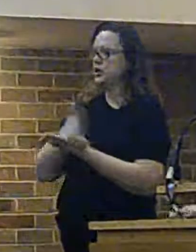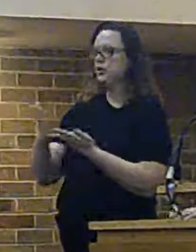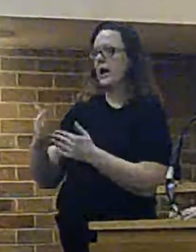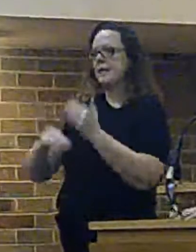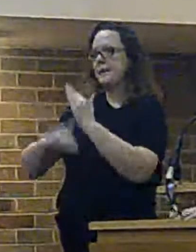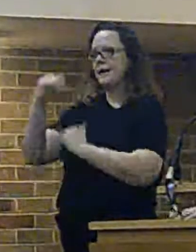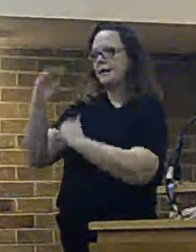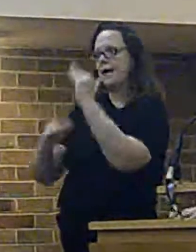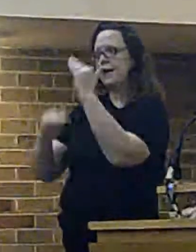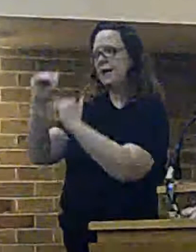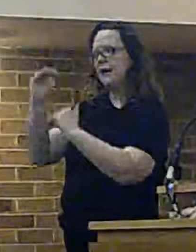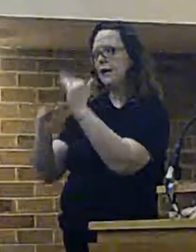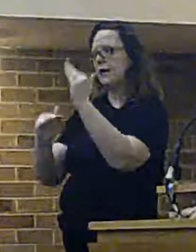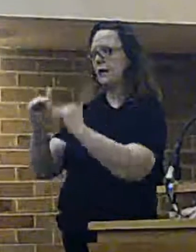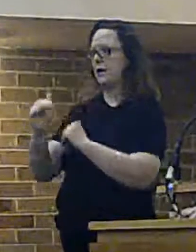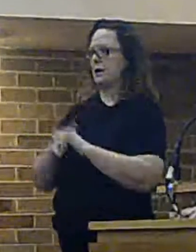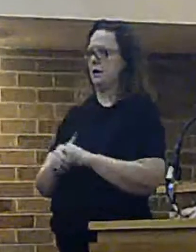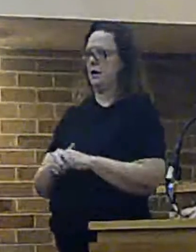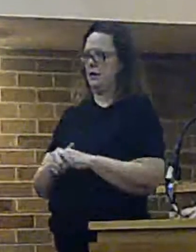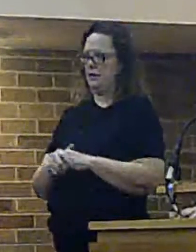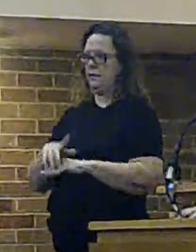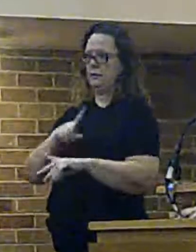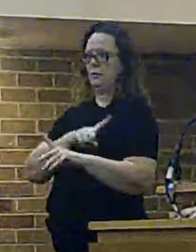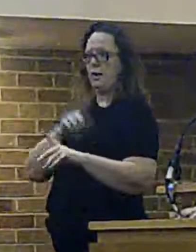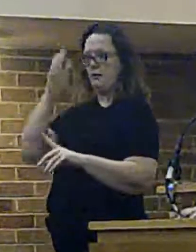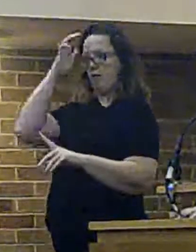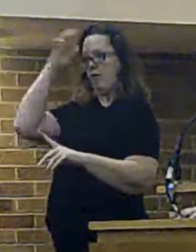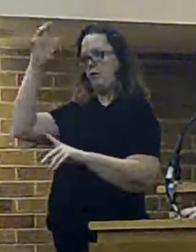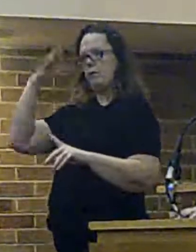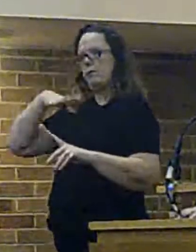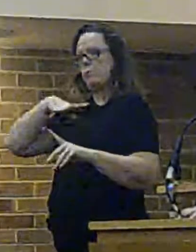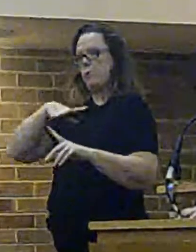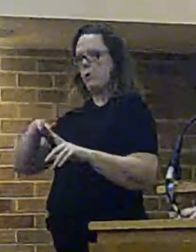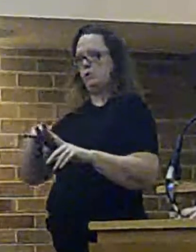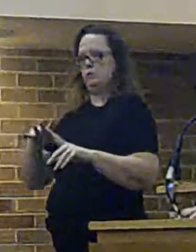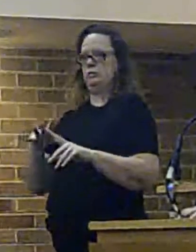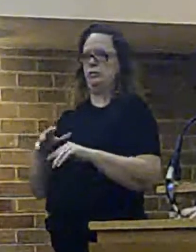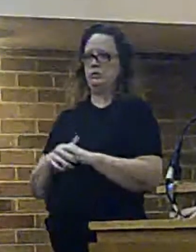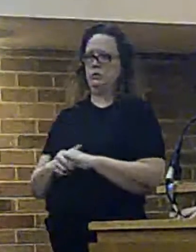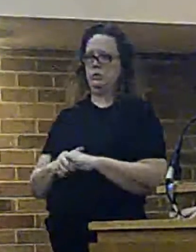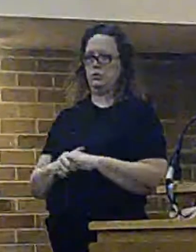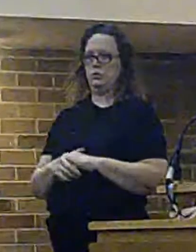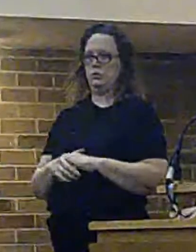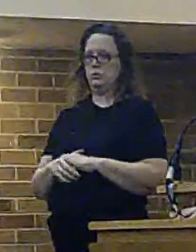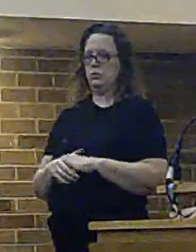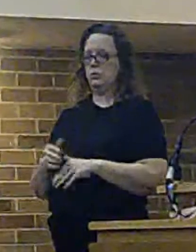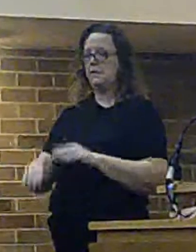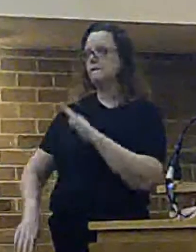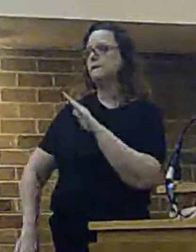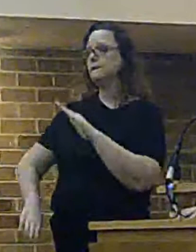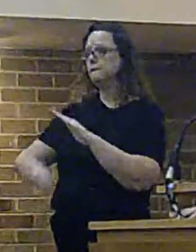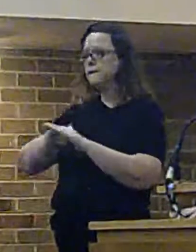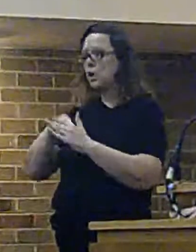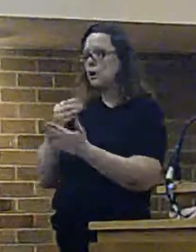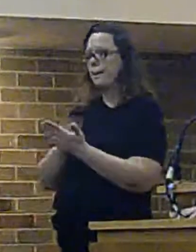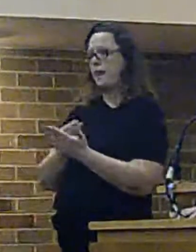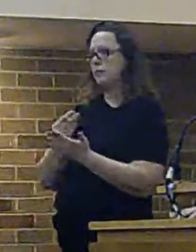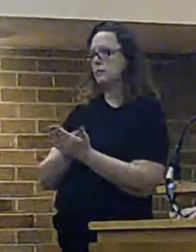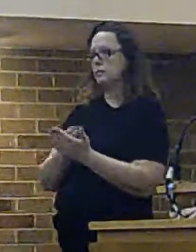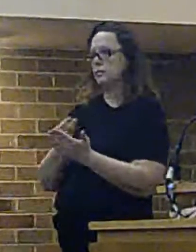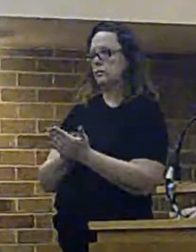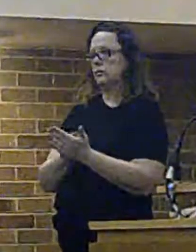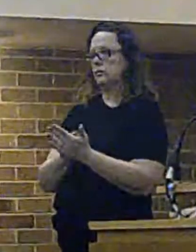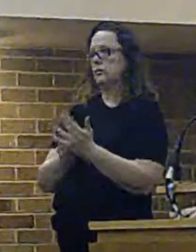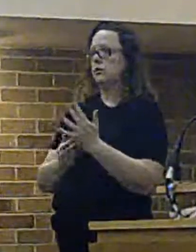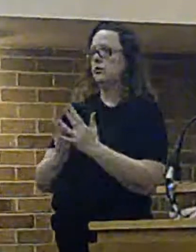see why that government would require us to do that. We received the full amount that we bid for based